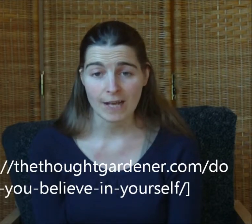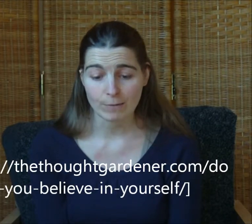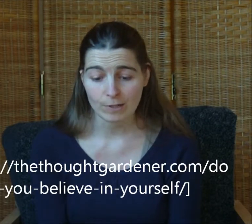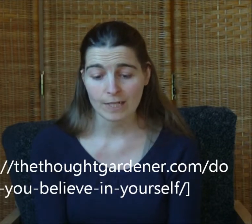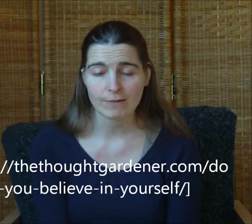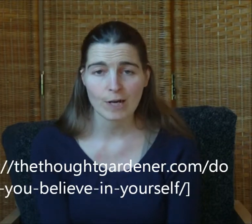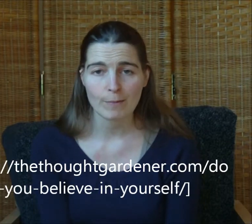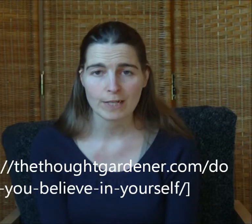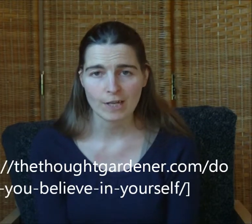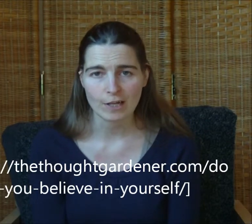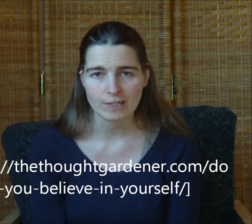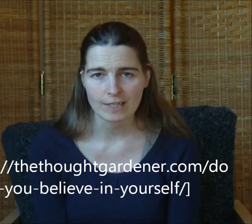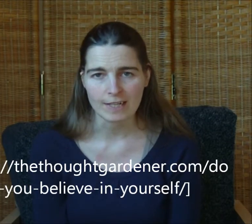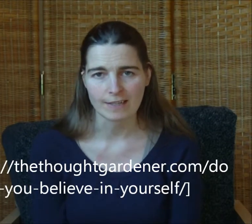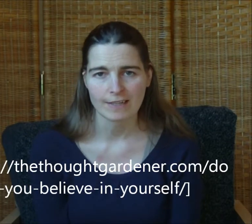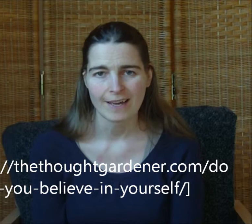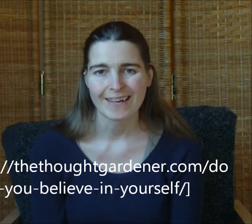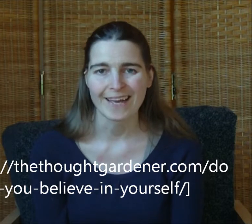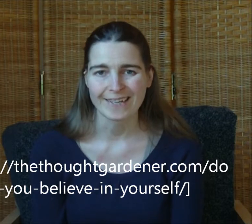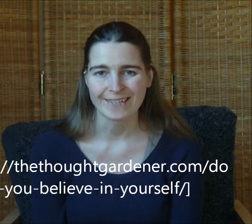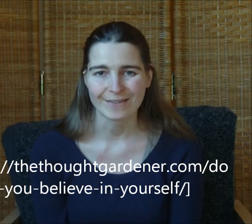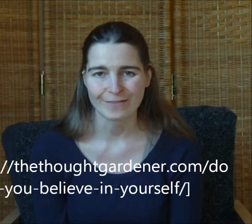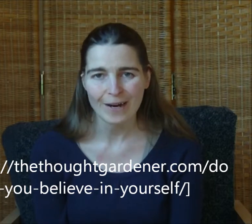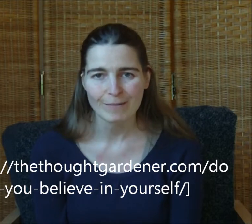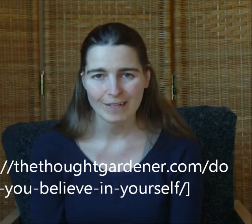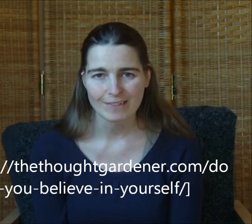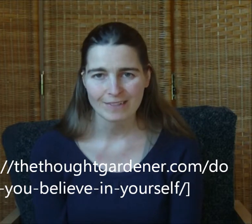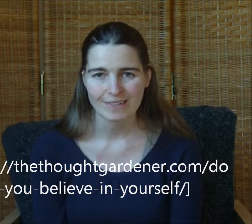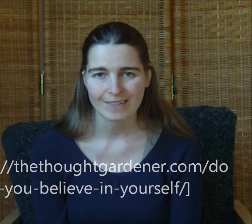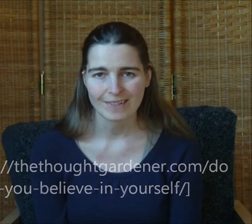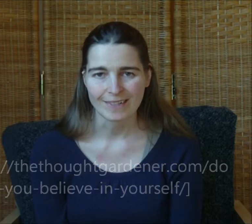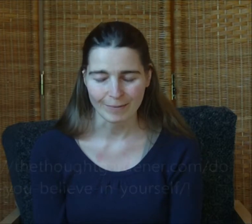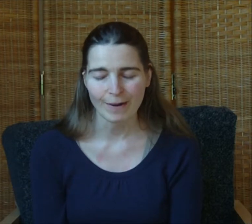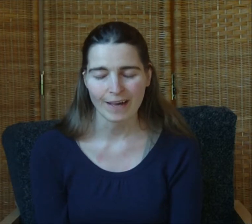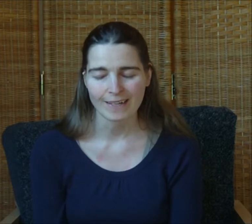helped you, leave a comment underneath. Thank you very much. Goodbye.-bye.